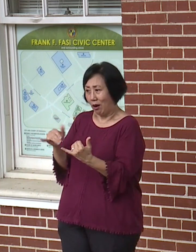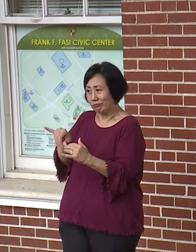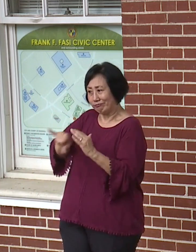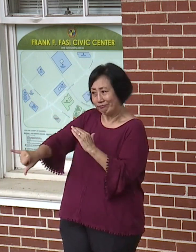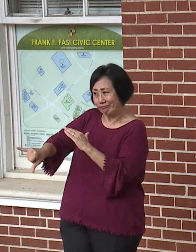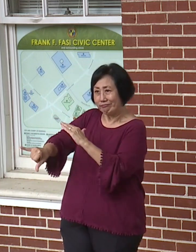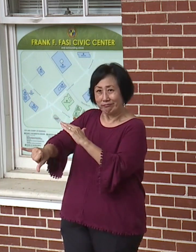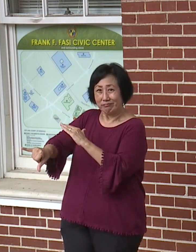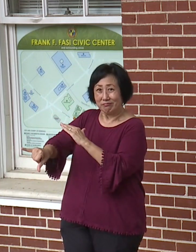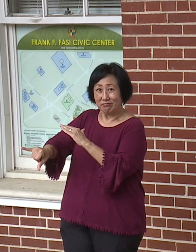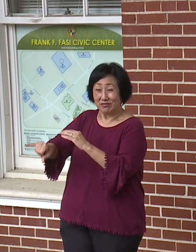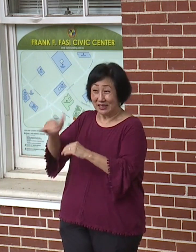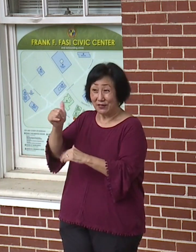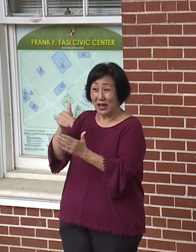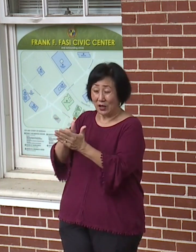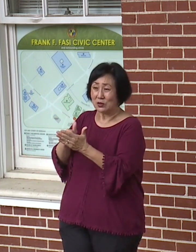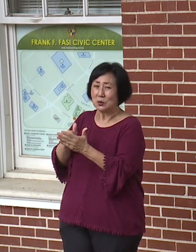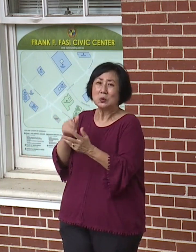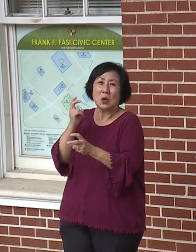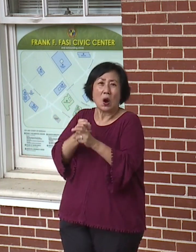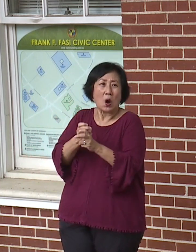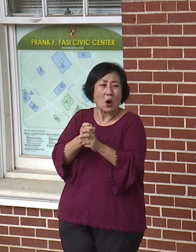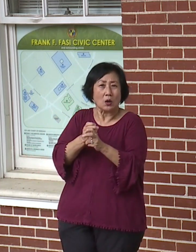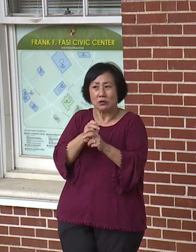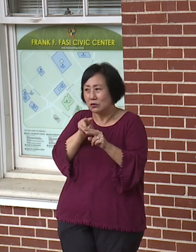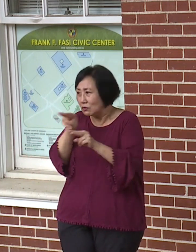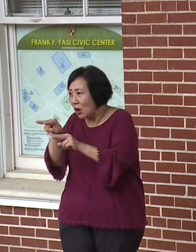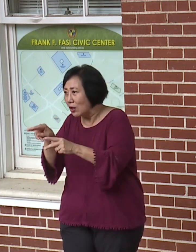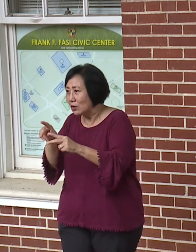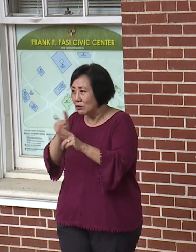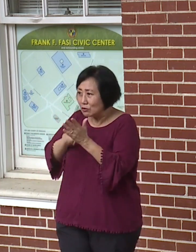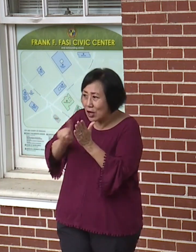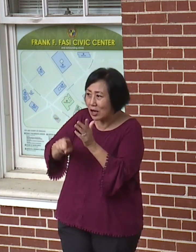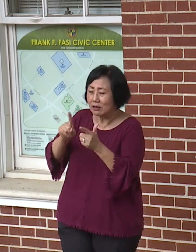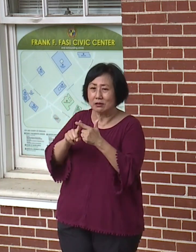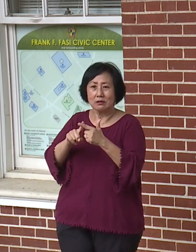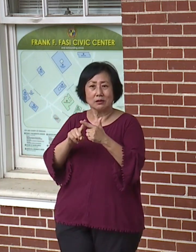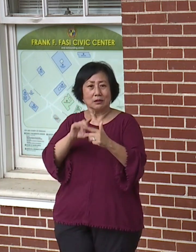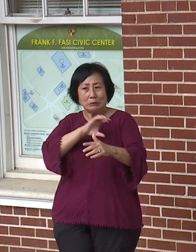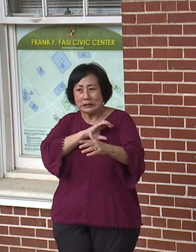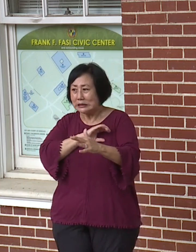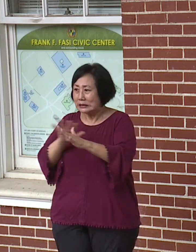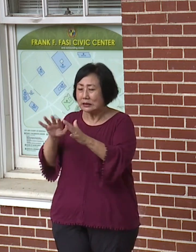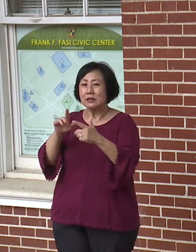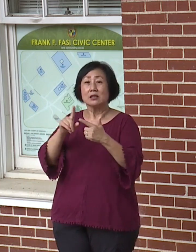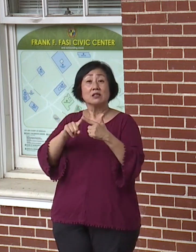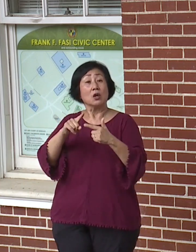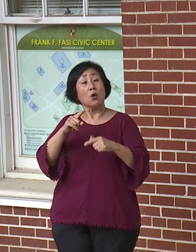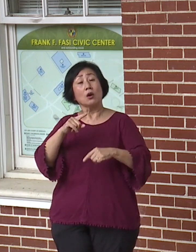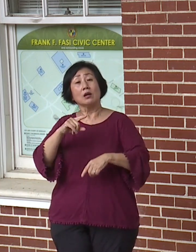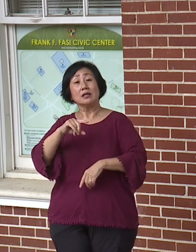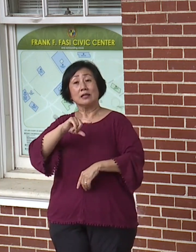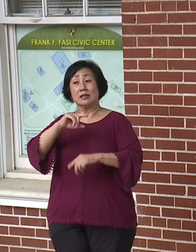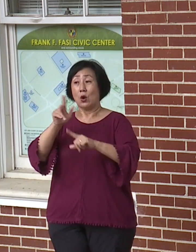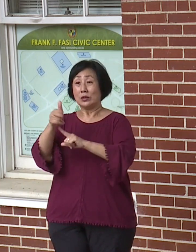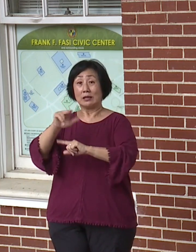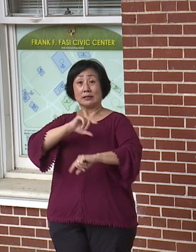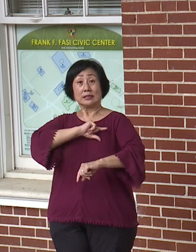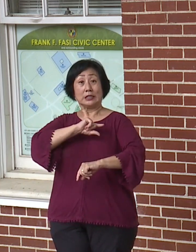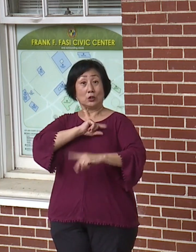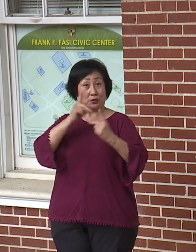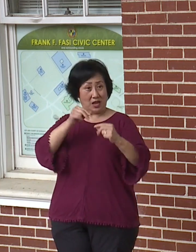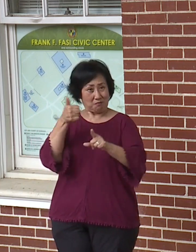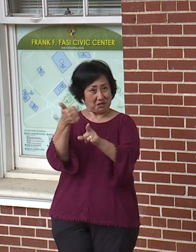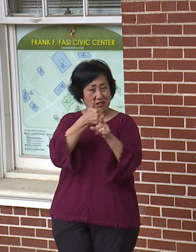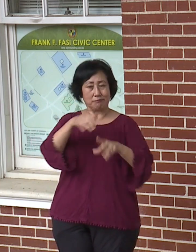just having the police do it. And so the good news is the hotel security guys are stepping it up, and they're calling up to rooms to make sure people are